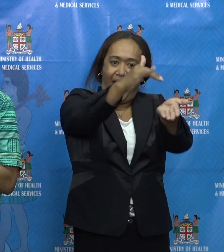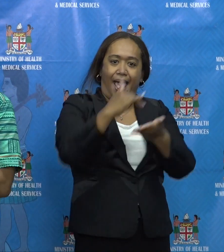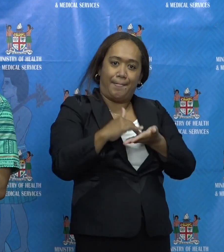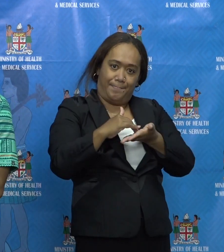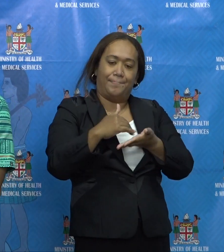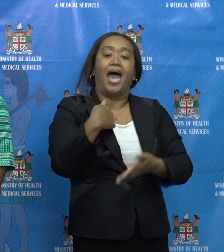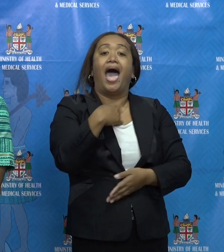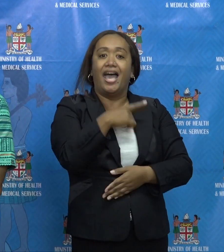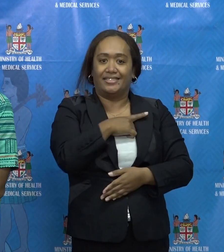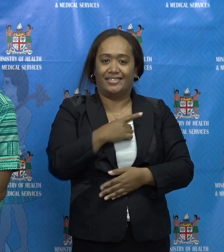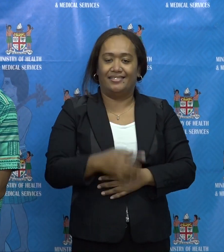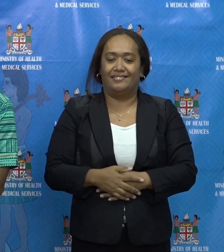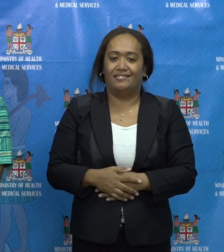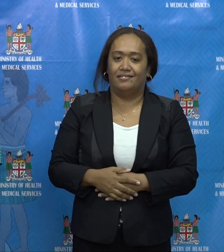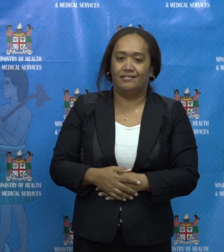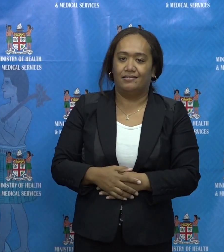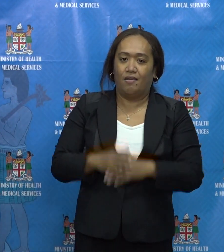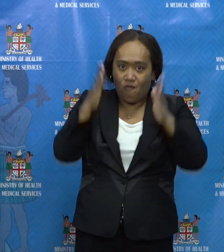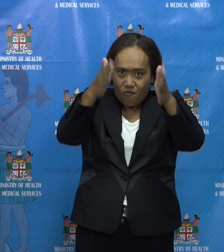Ministry of Health.